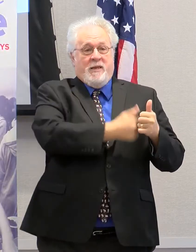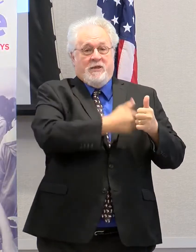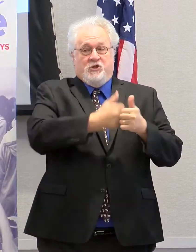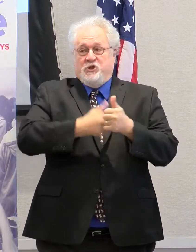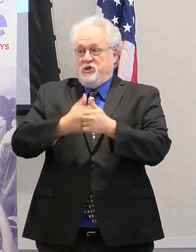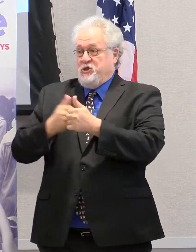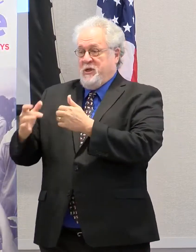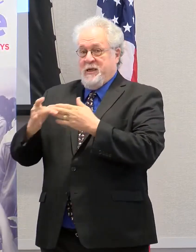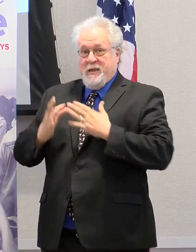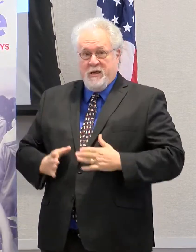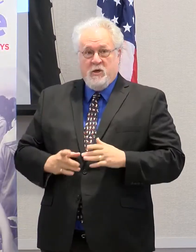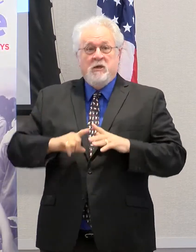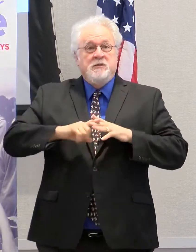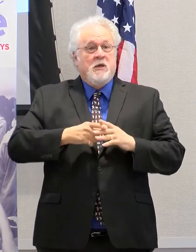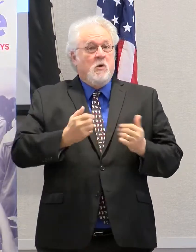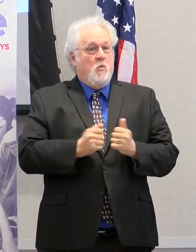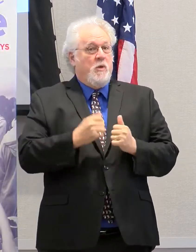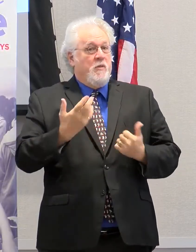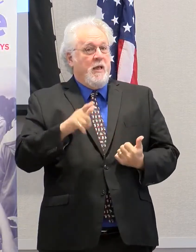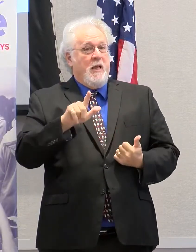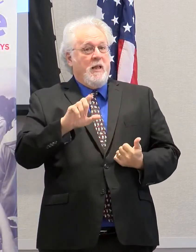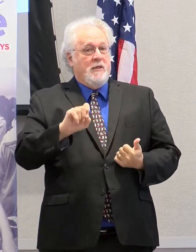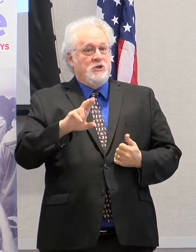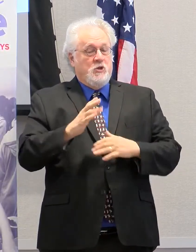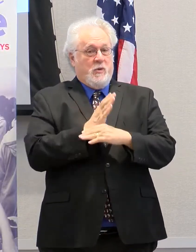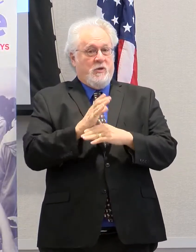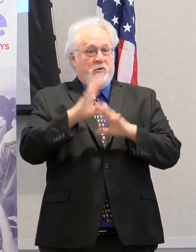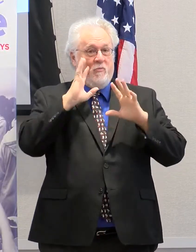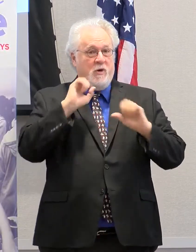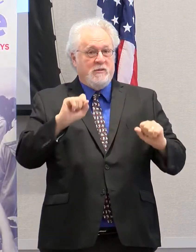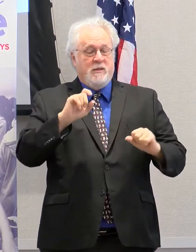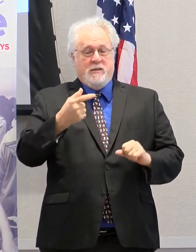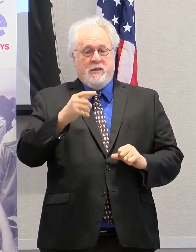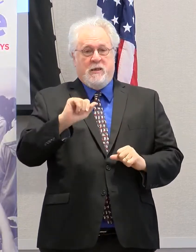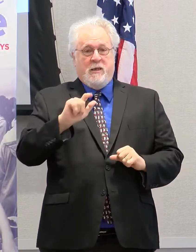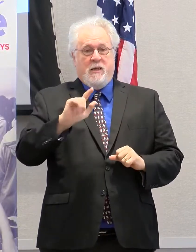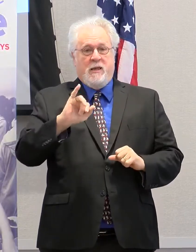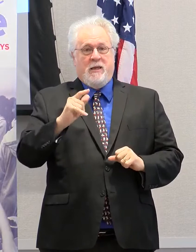our leaders, beginning with LSU Interim President Thomas Gallagher.